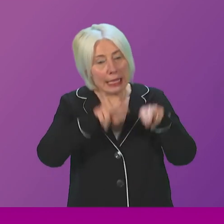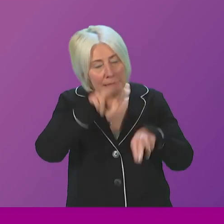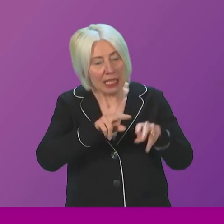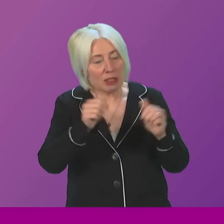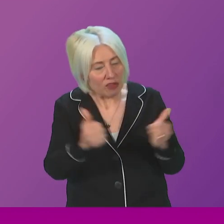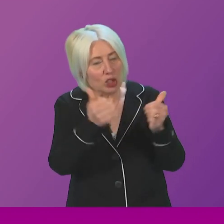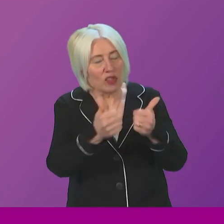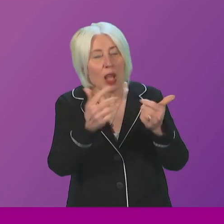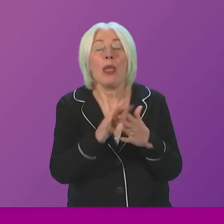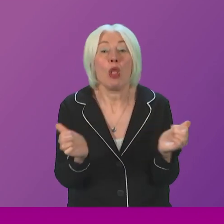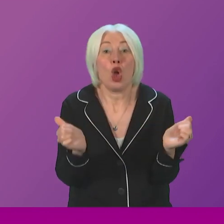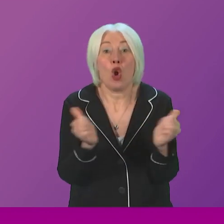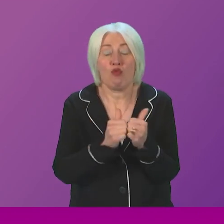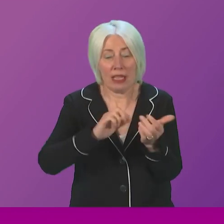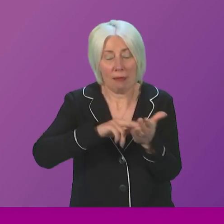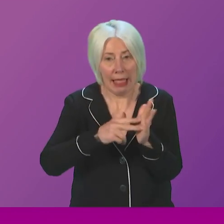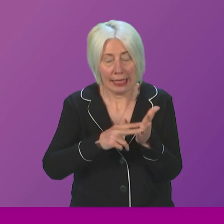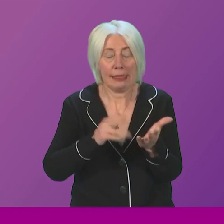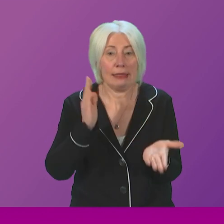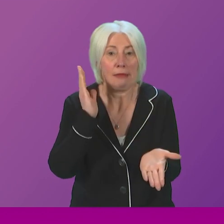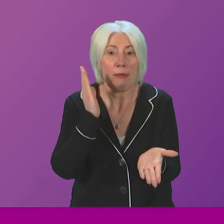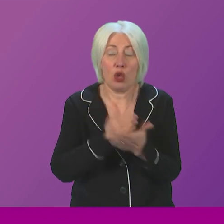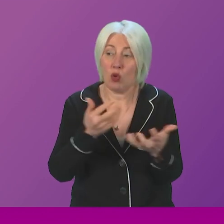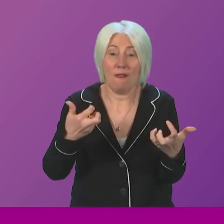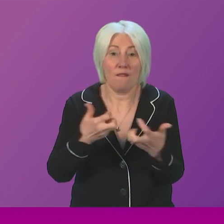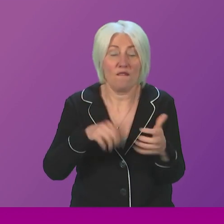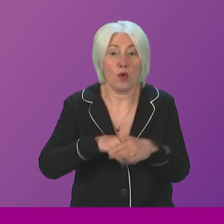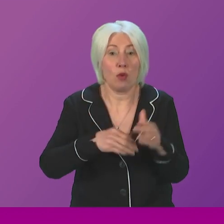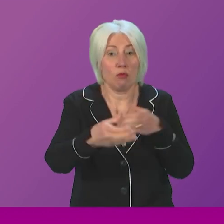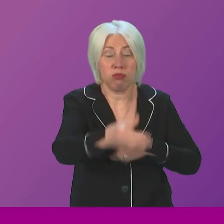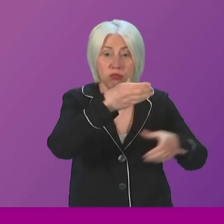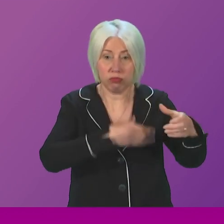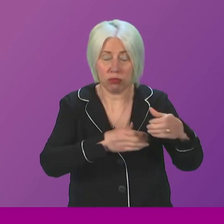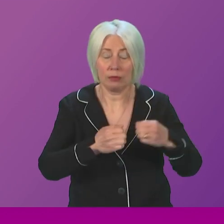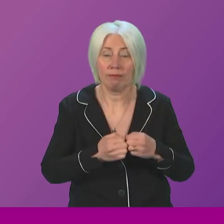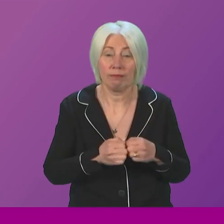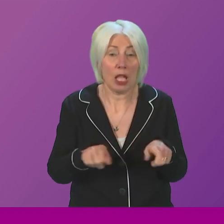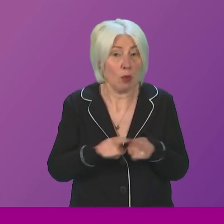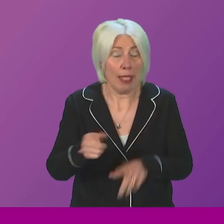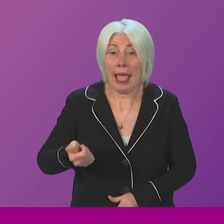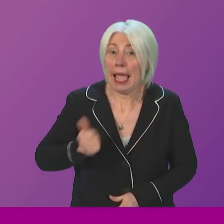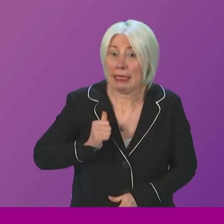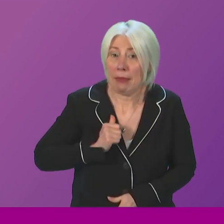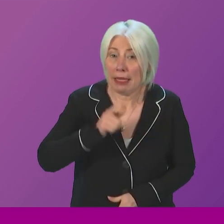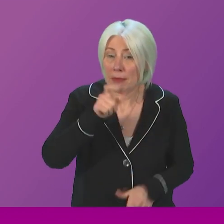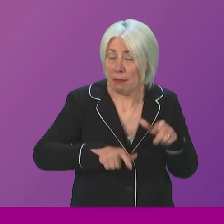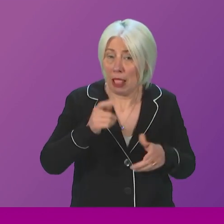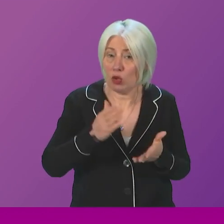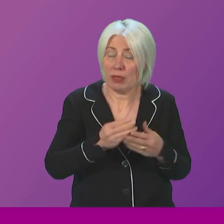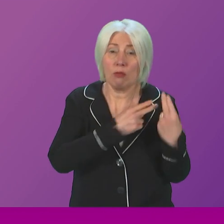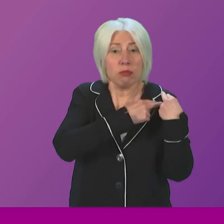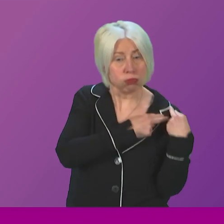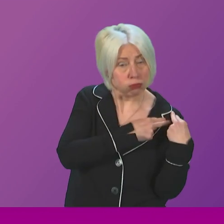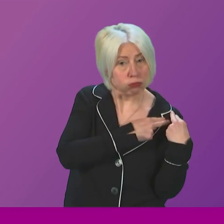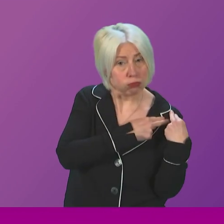agree plans and take action to deliver full remediation. This means I also expect developers to take responsibility